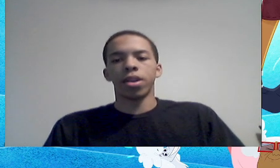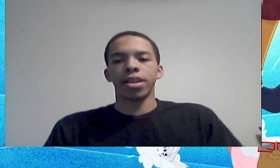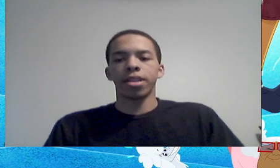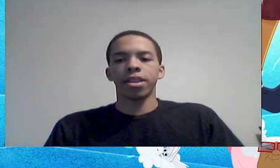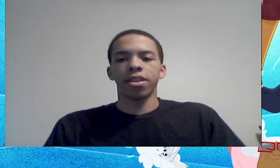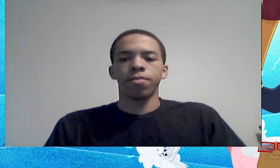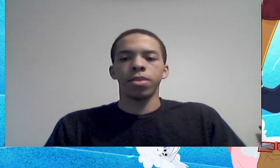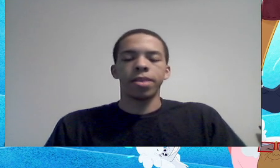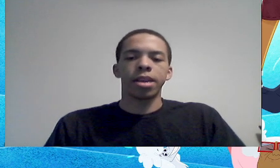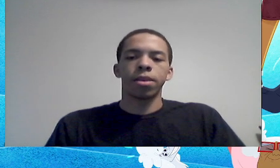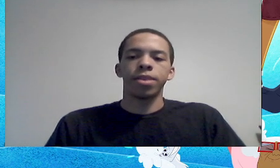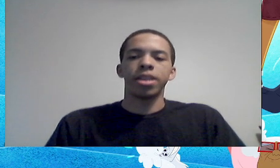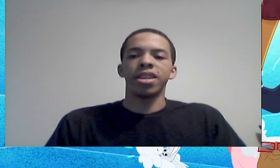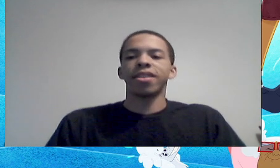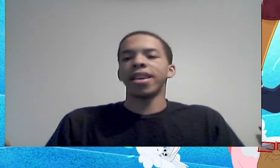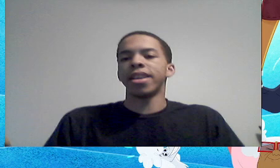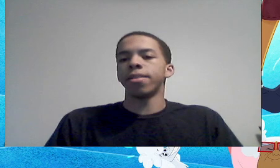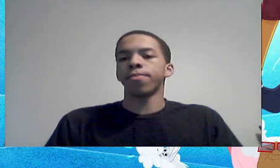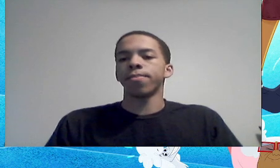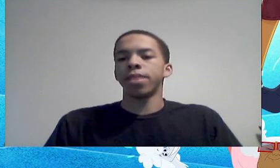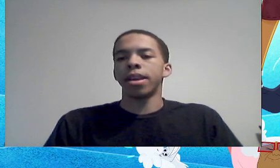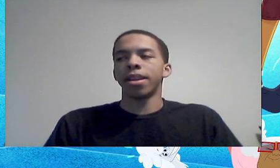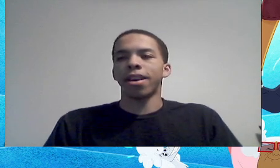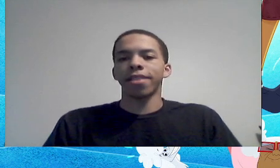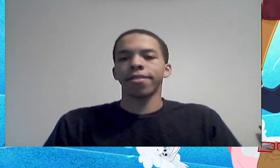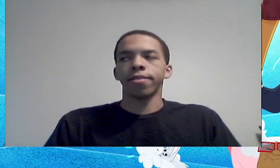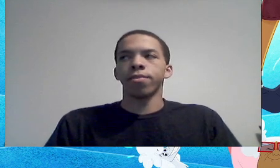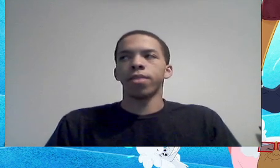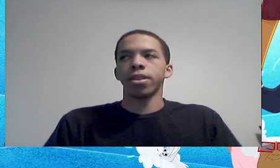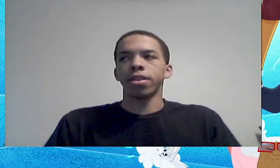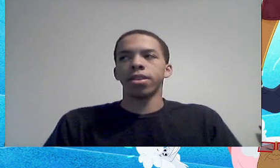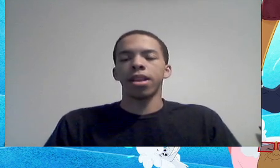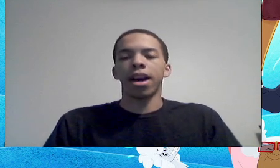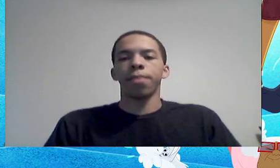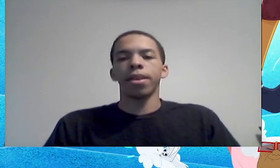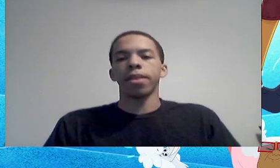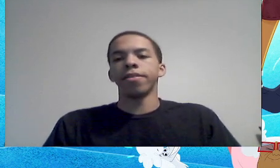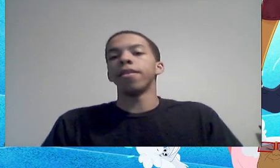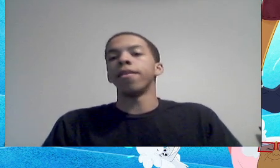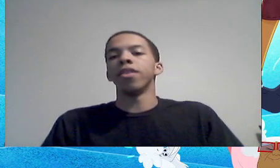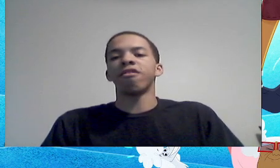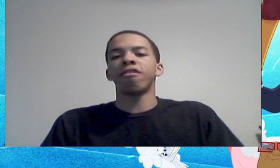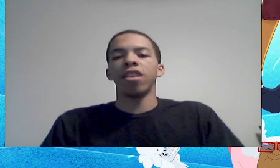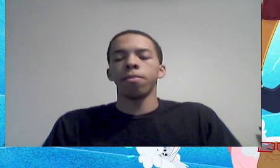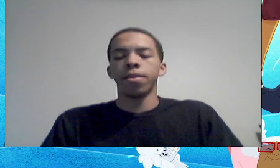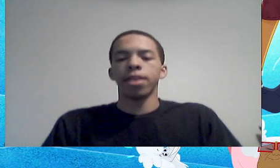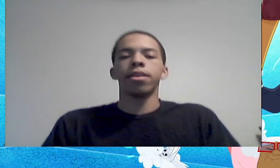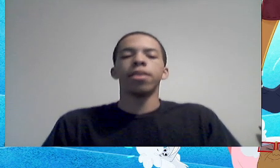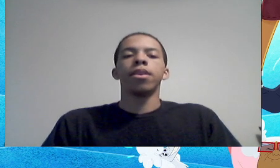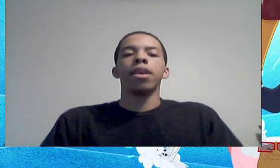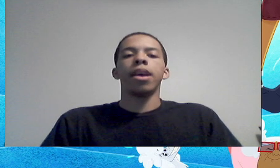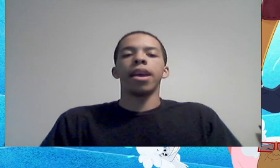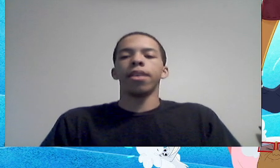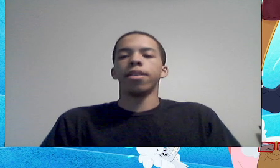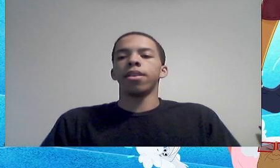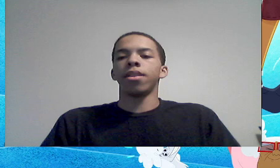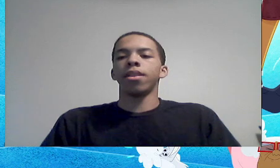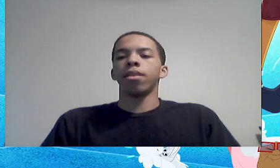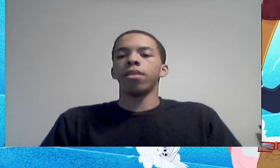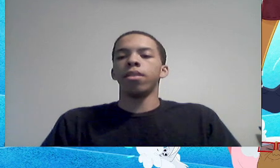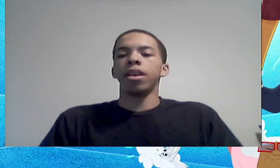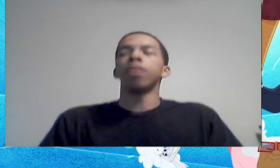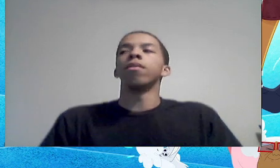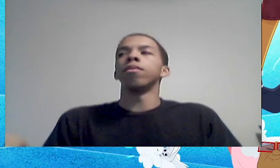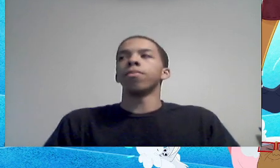Trudy wanting to give BB the help he needs, and, and Oscar wanting to deny it because of the stigma, and